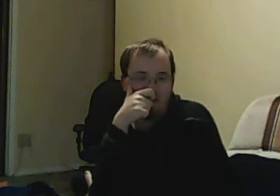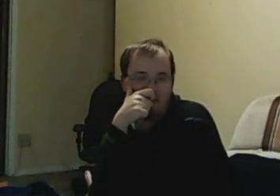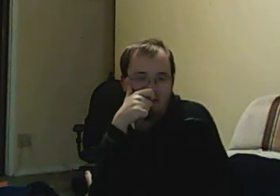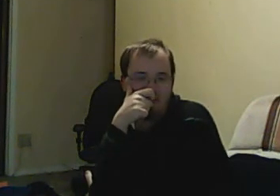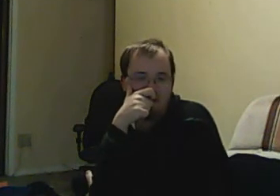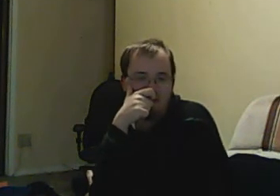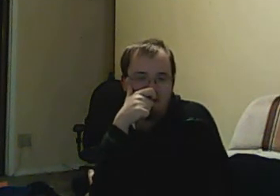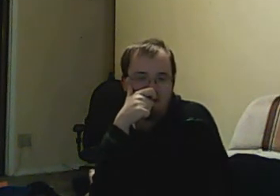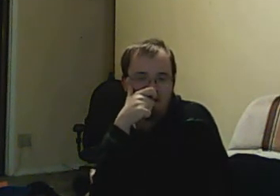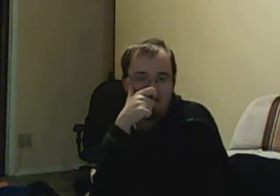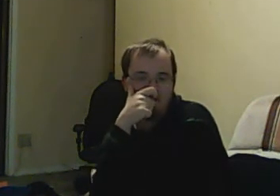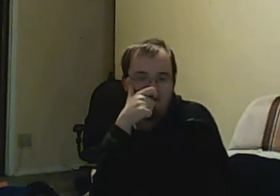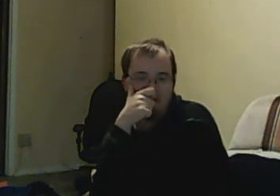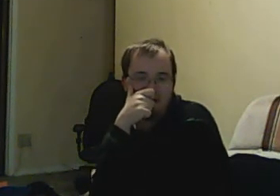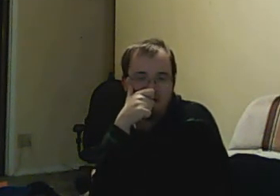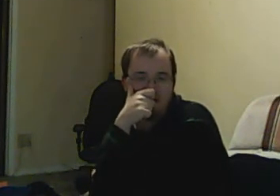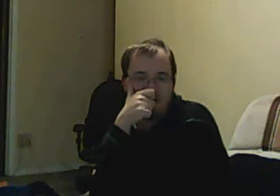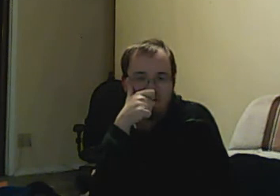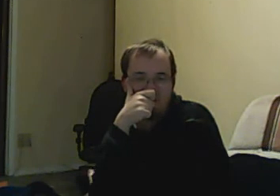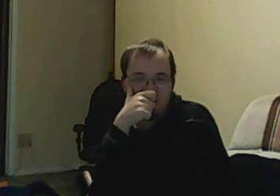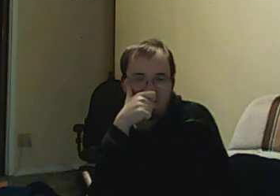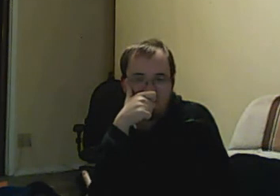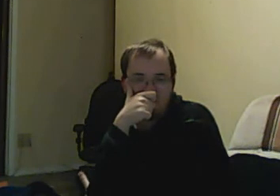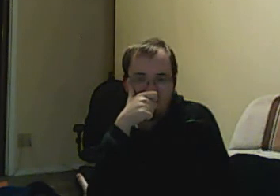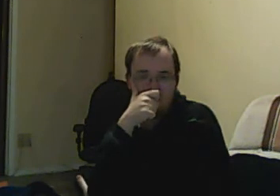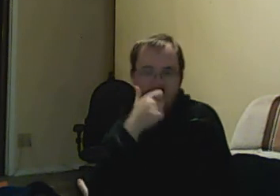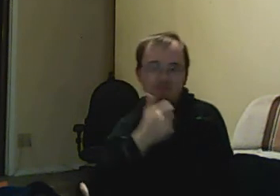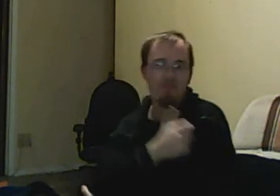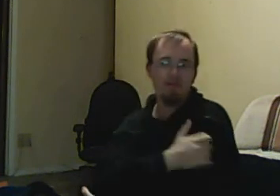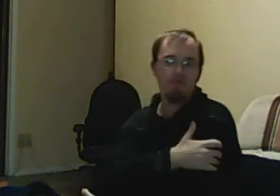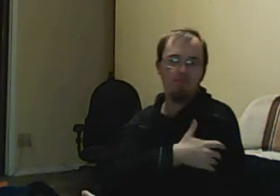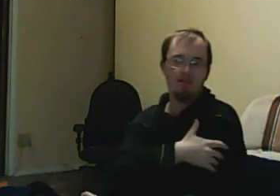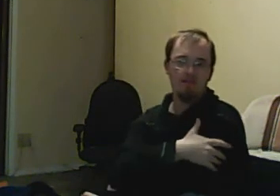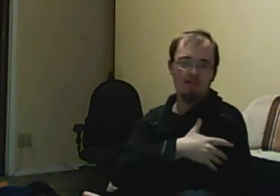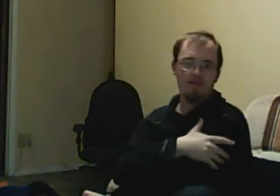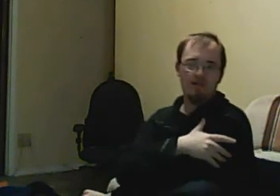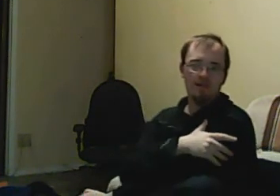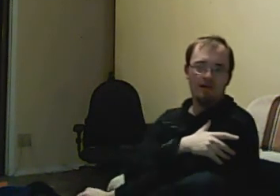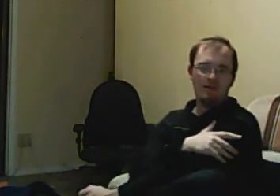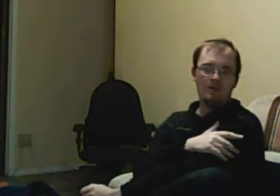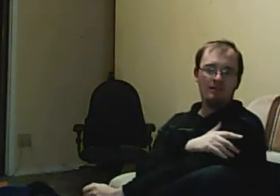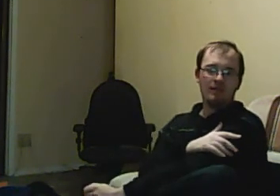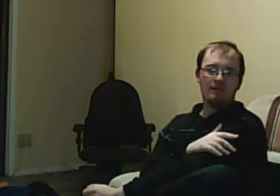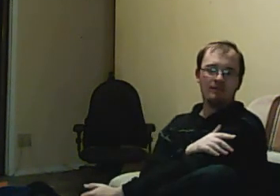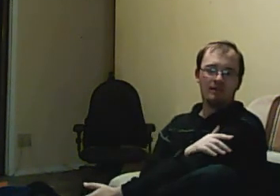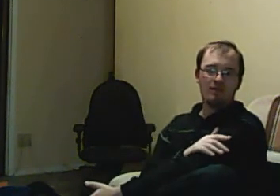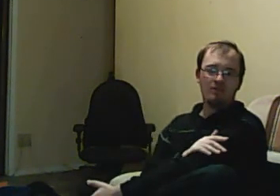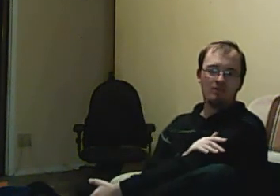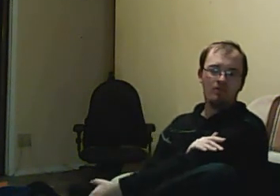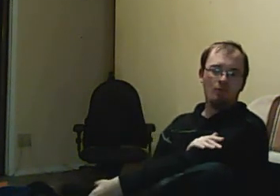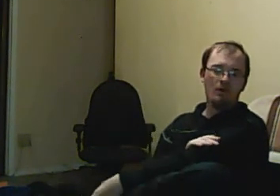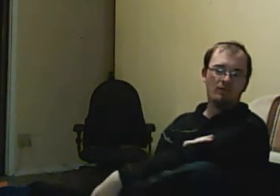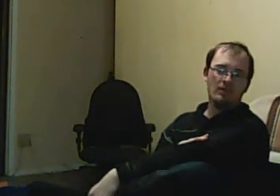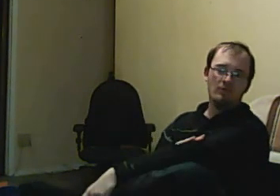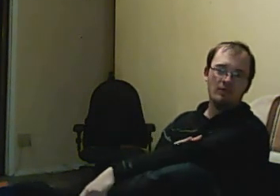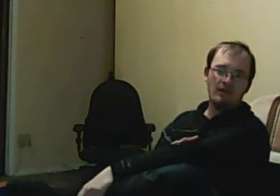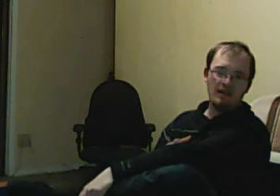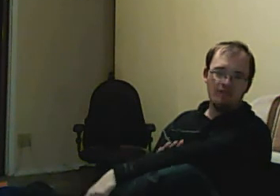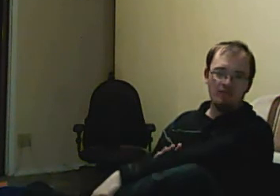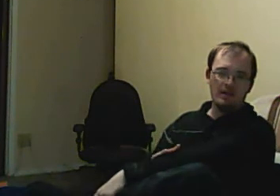would probably have been given a heads up. It's not just the intentions and nature of the scripts that lead to this. It's basically what characters would look like if they were